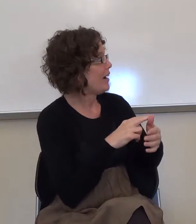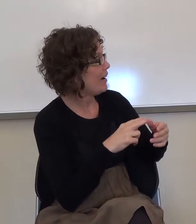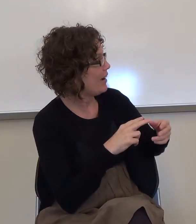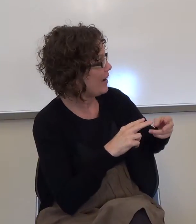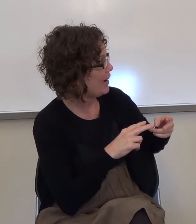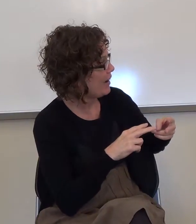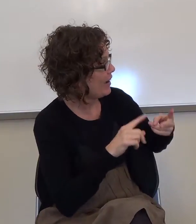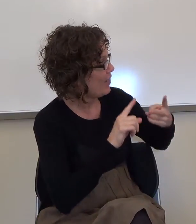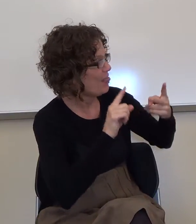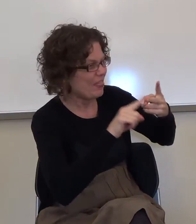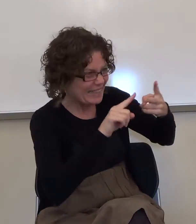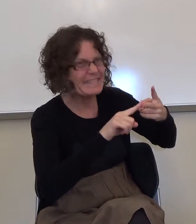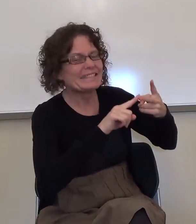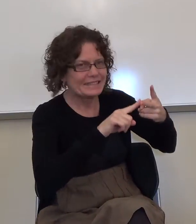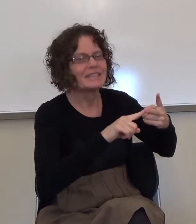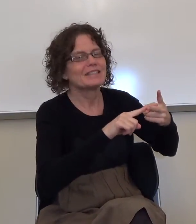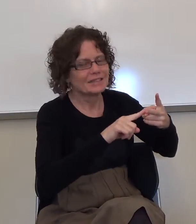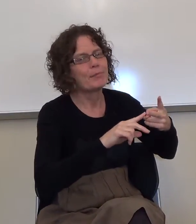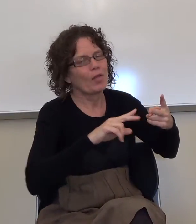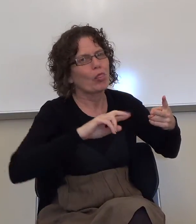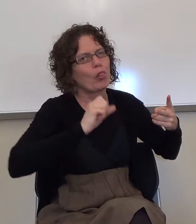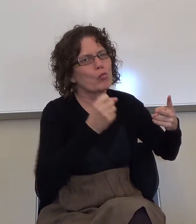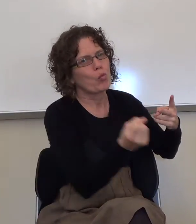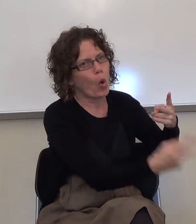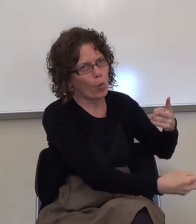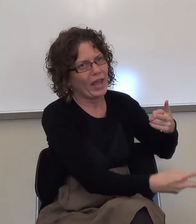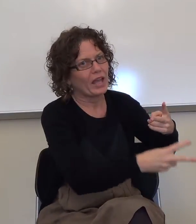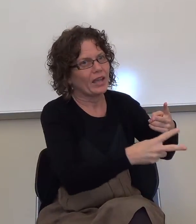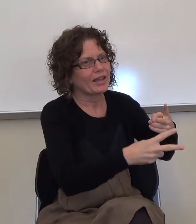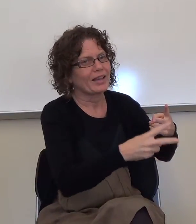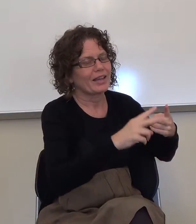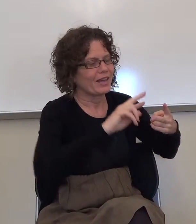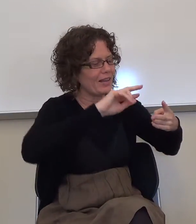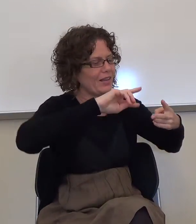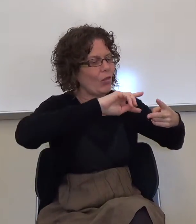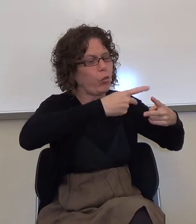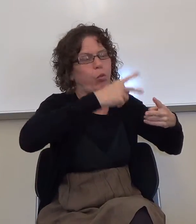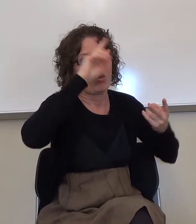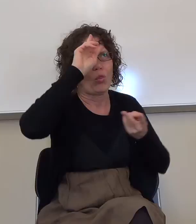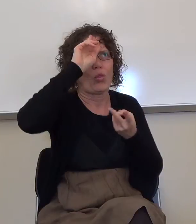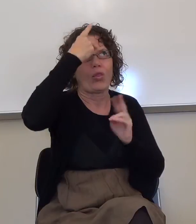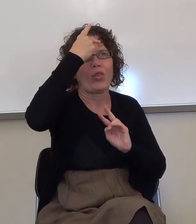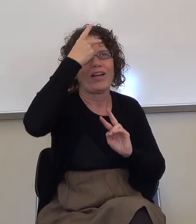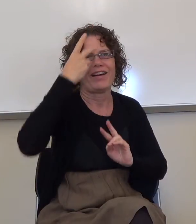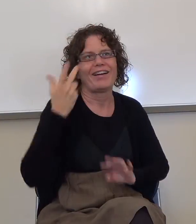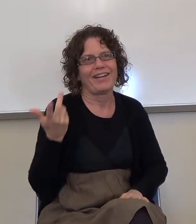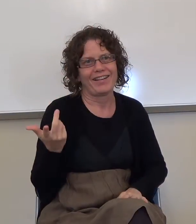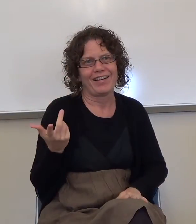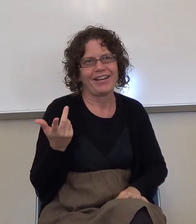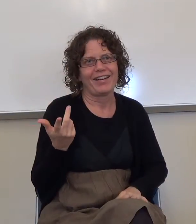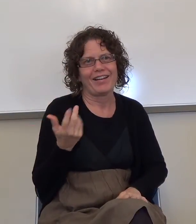person who misread this word as this word has a really strong